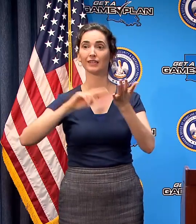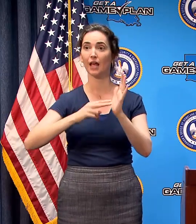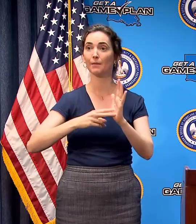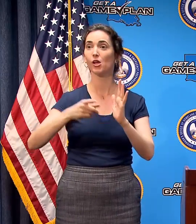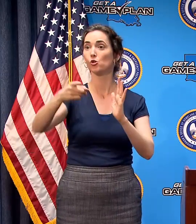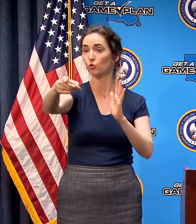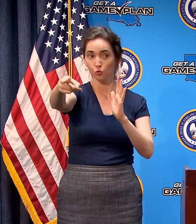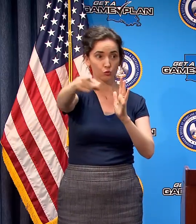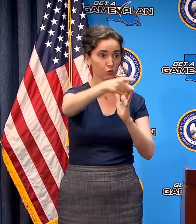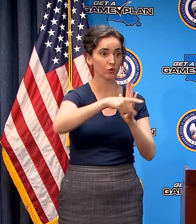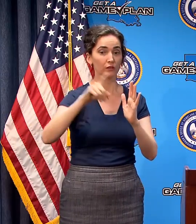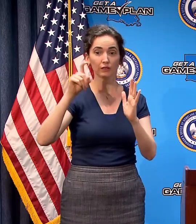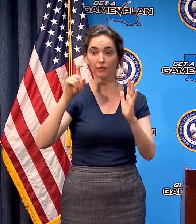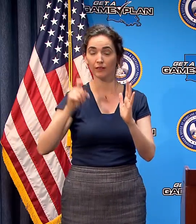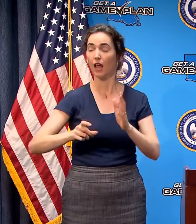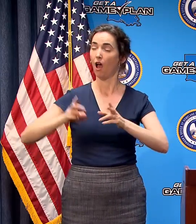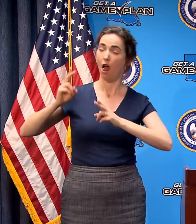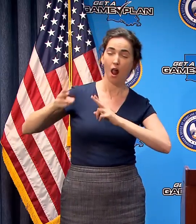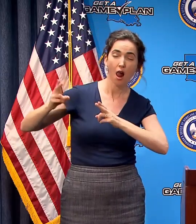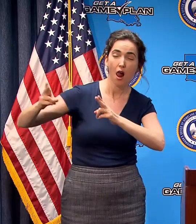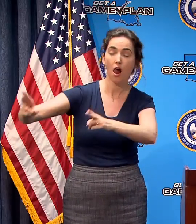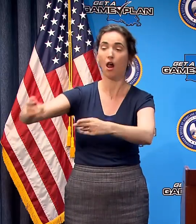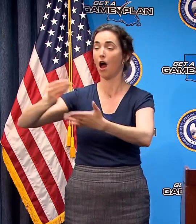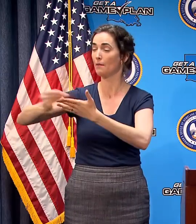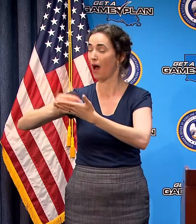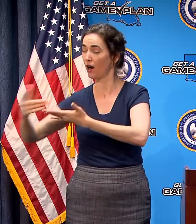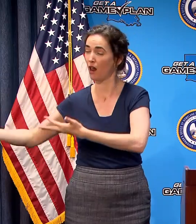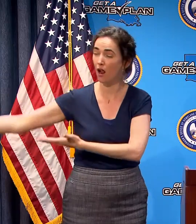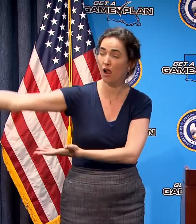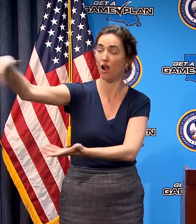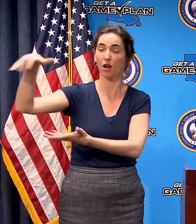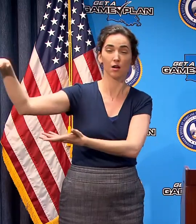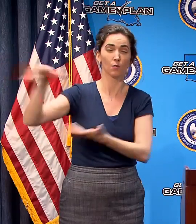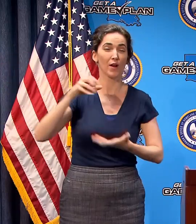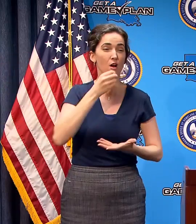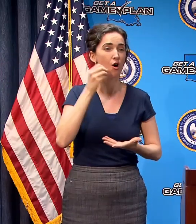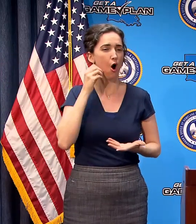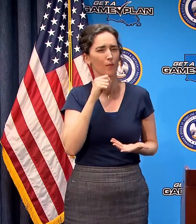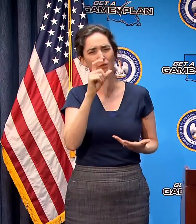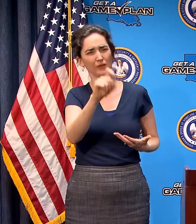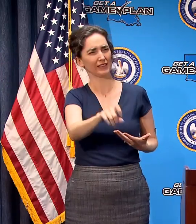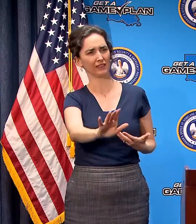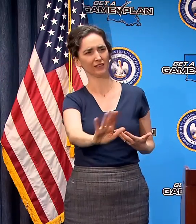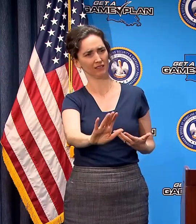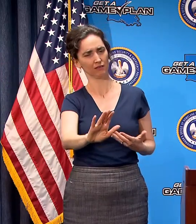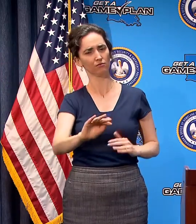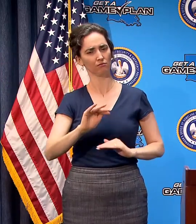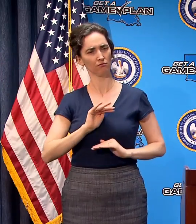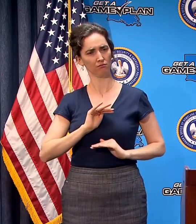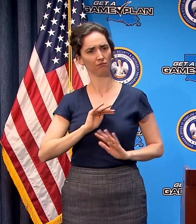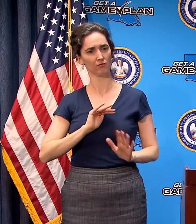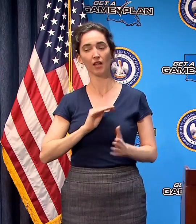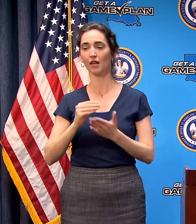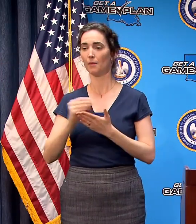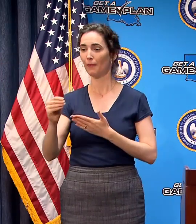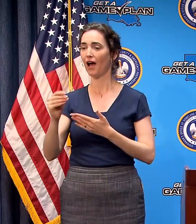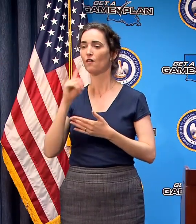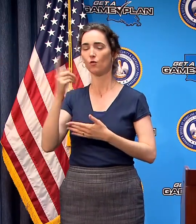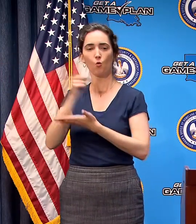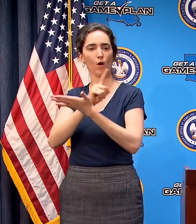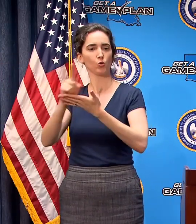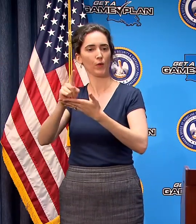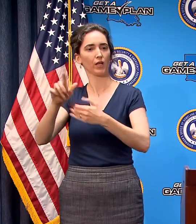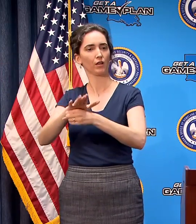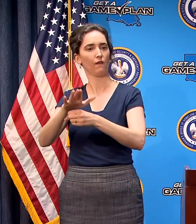need for you to rush out and hoard groceries or to buy more than you need please buy one week's worth of